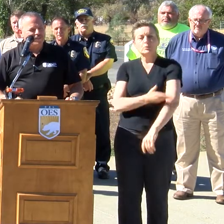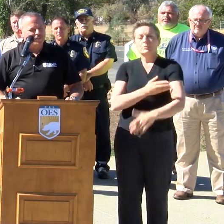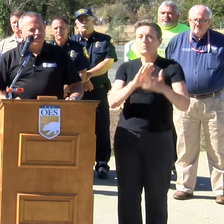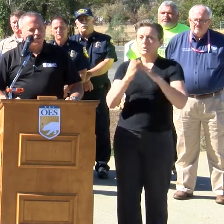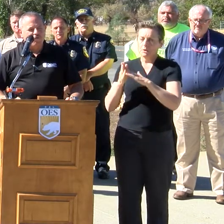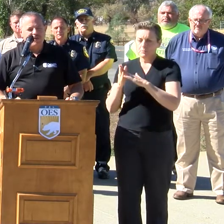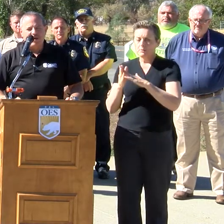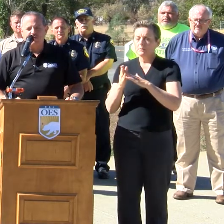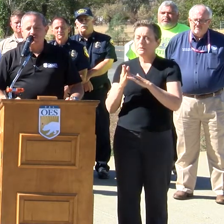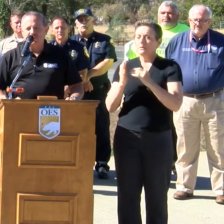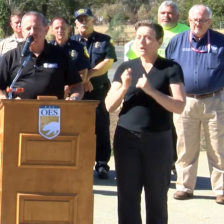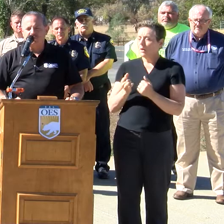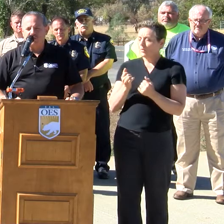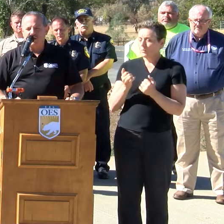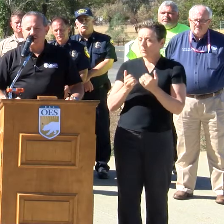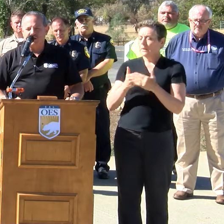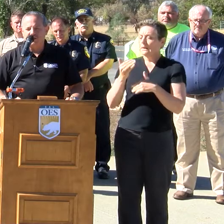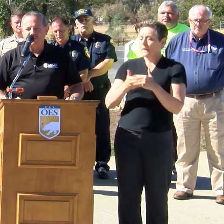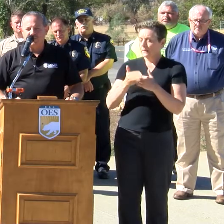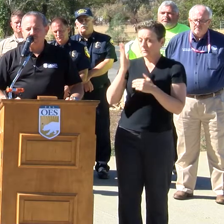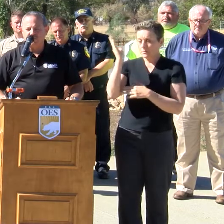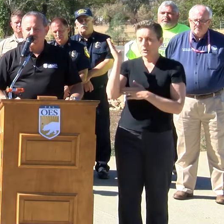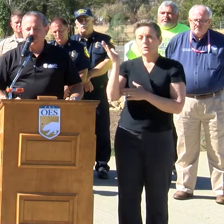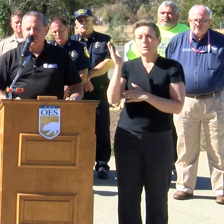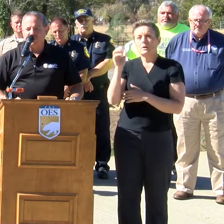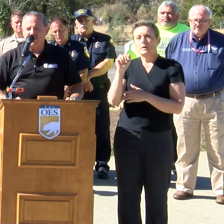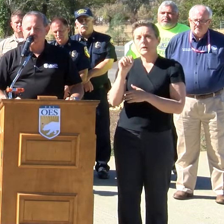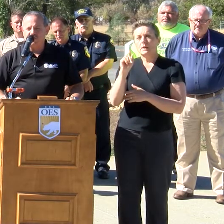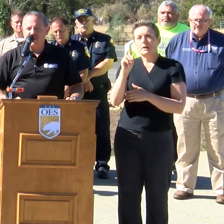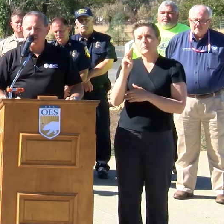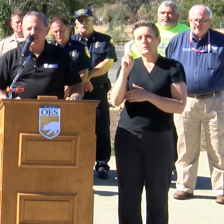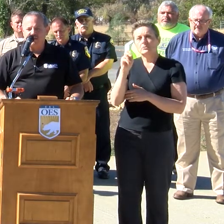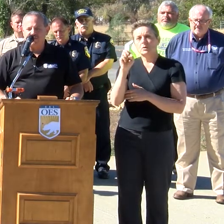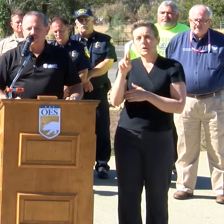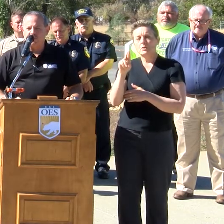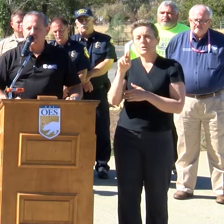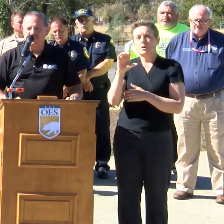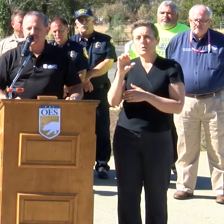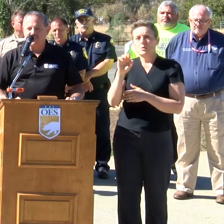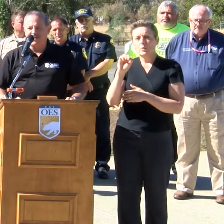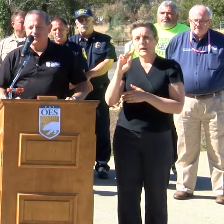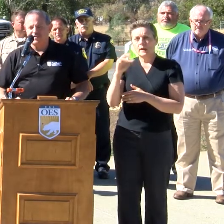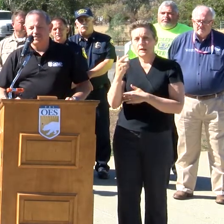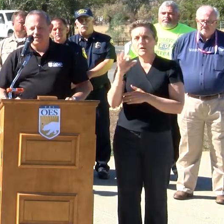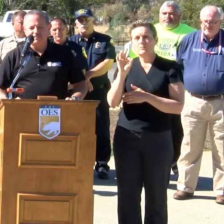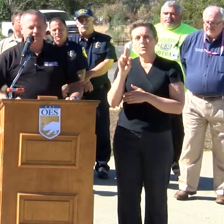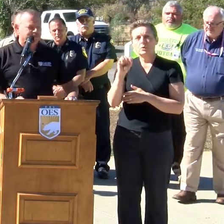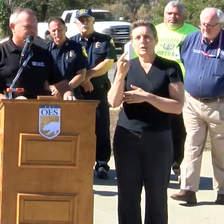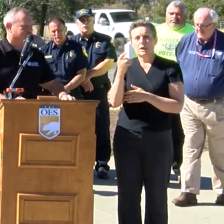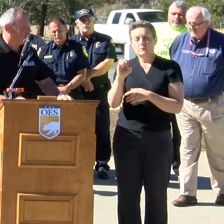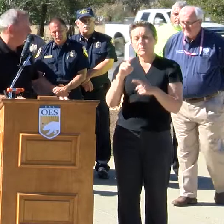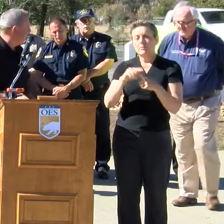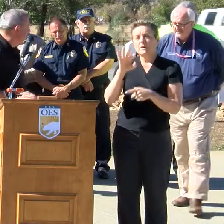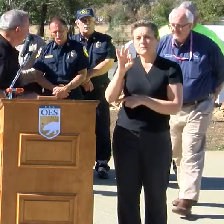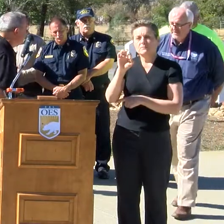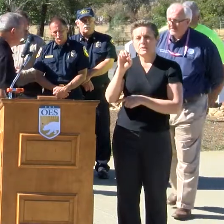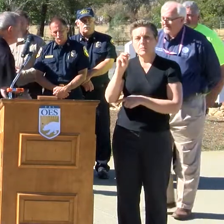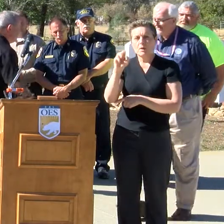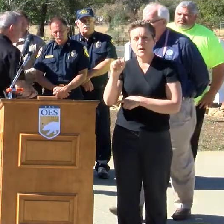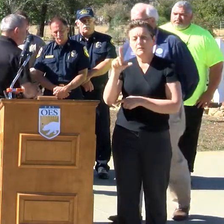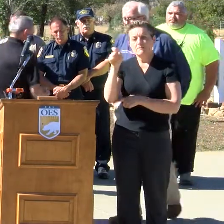with that, let me just turn it over now to Administrator Craig Fugate, the Federal Emergency Management Agency. Administrator.